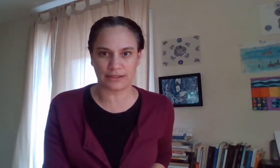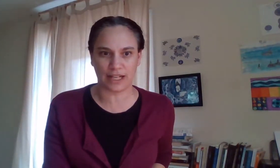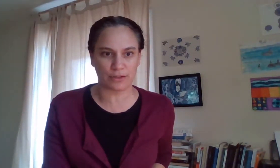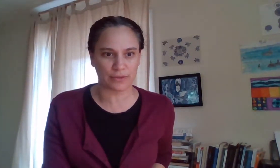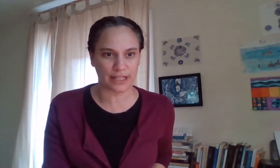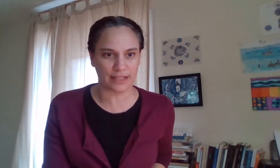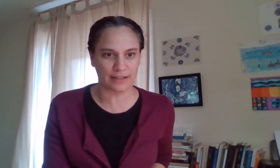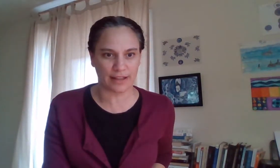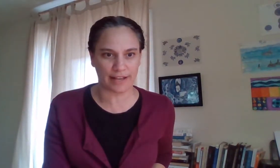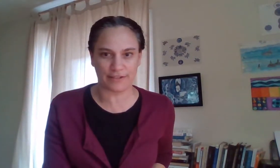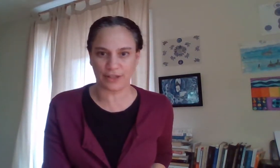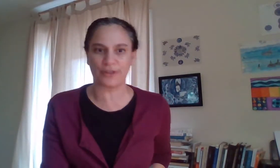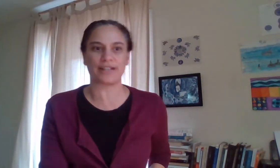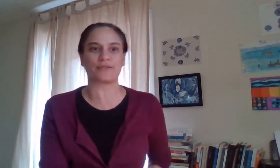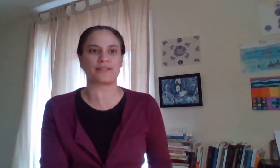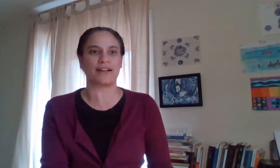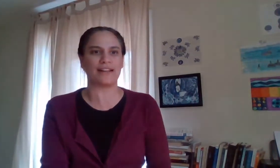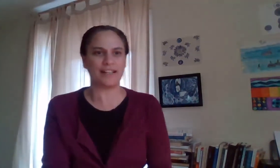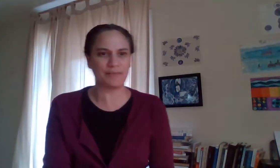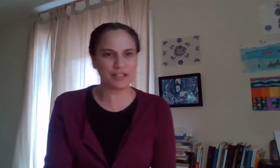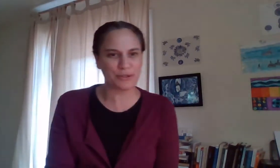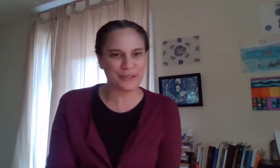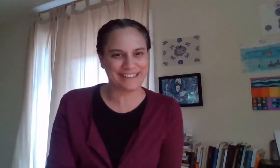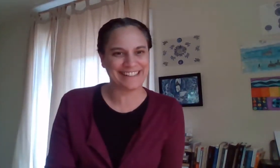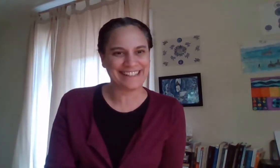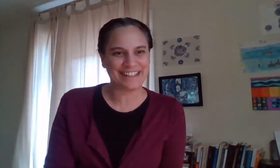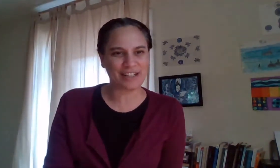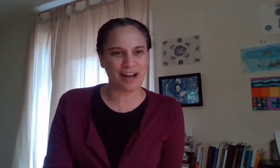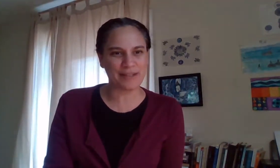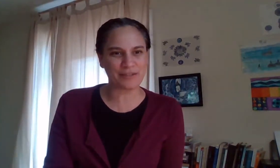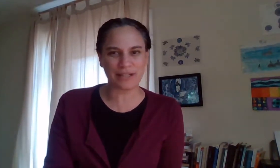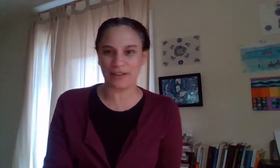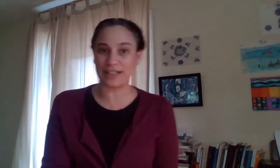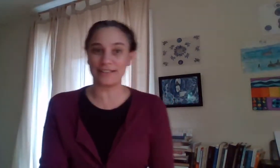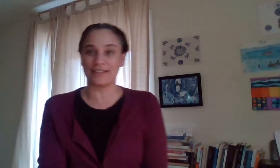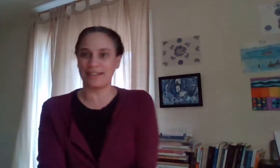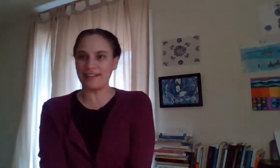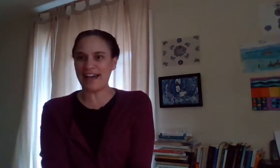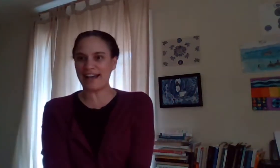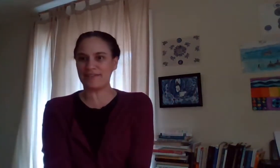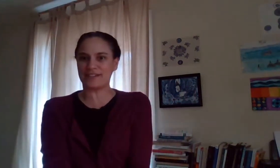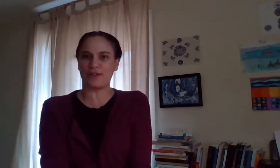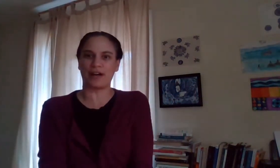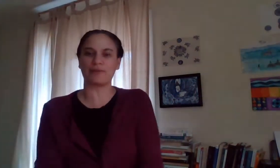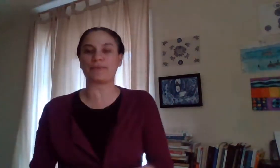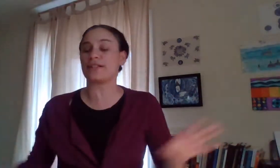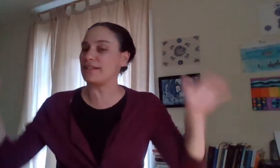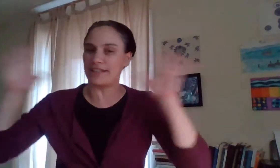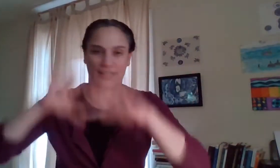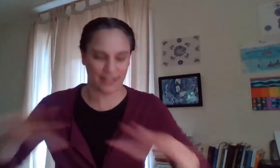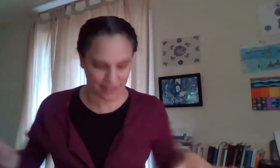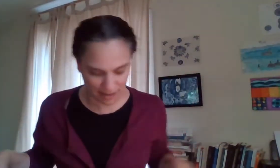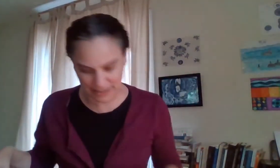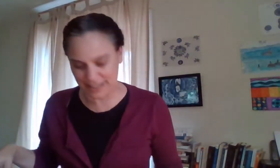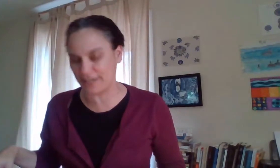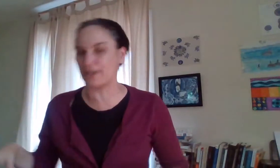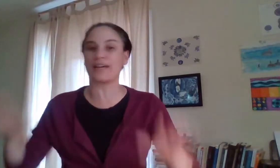i don't want to end the live video okay so it's not letting me do comment without ending the live so i will put it in the comments later okay